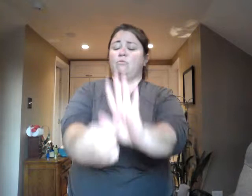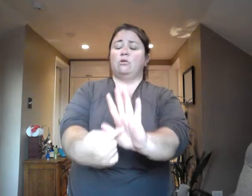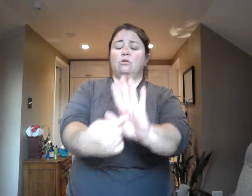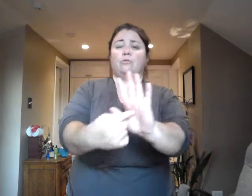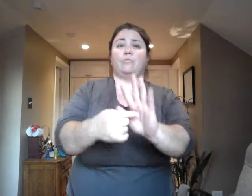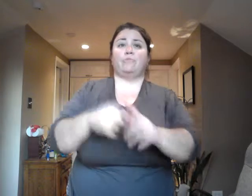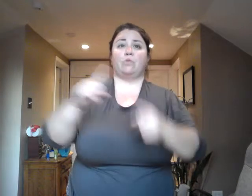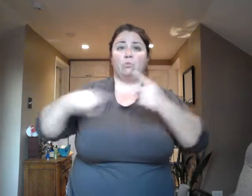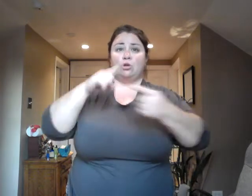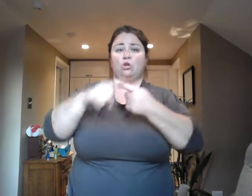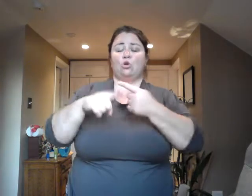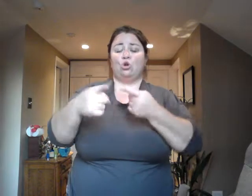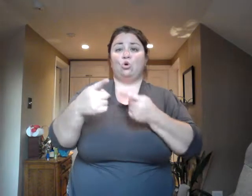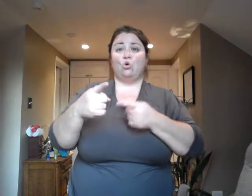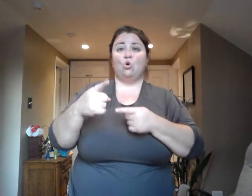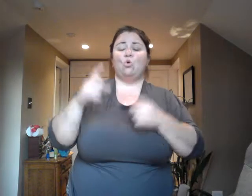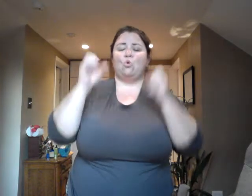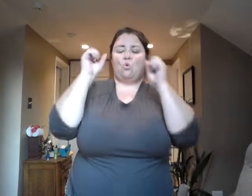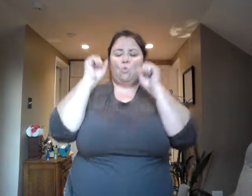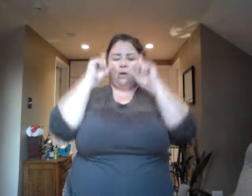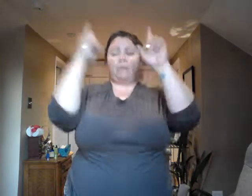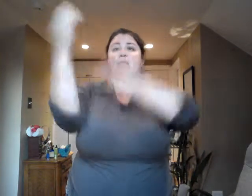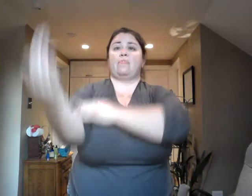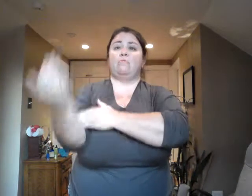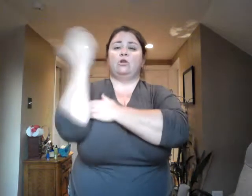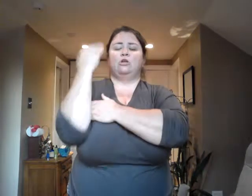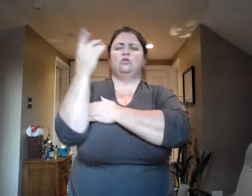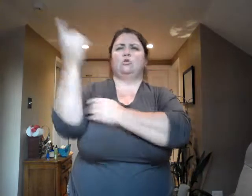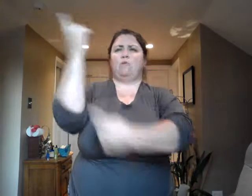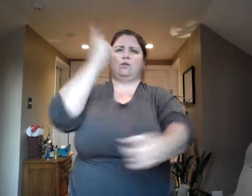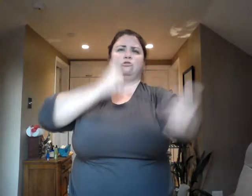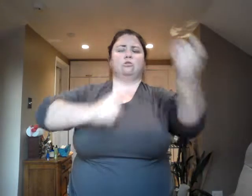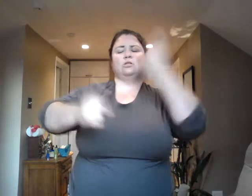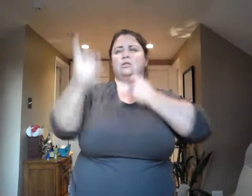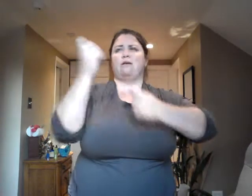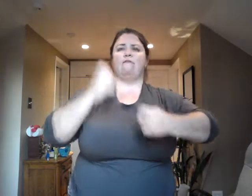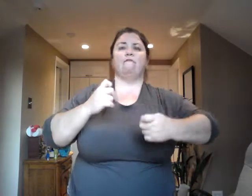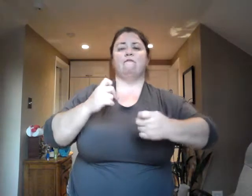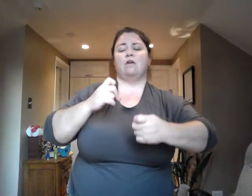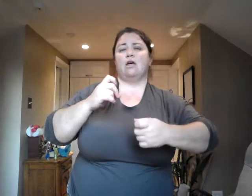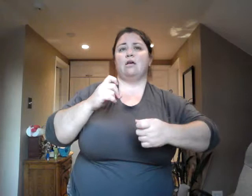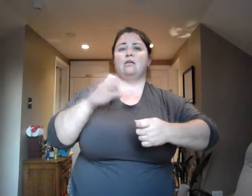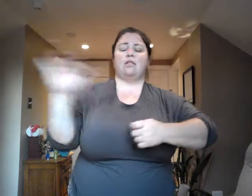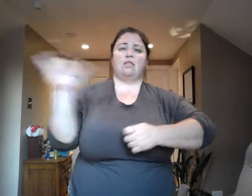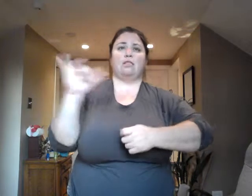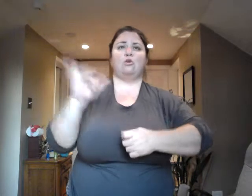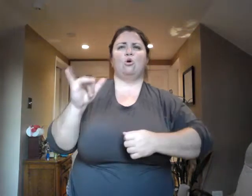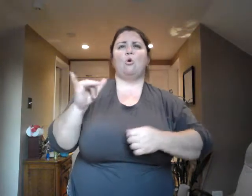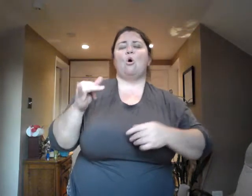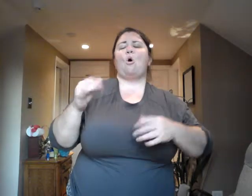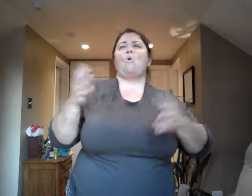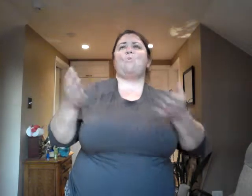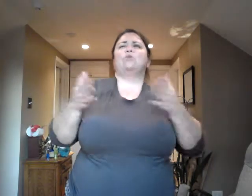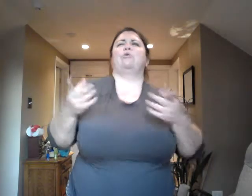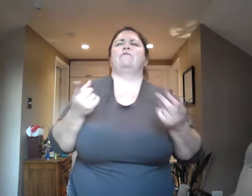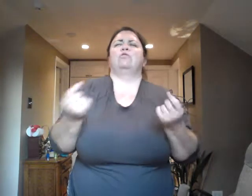you first wake up in the morning, do you ask yourself questions like this? What do I have to do today? What